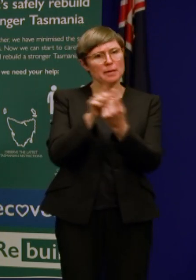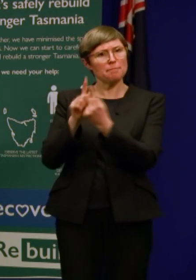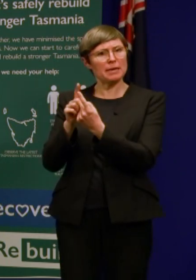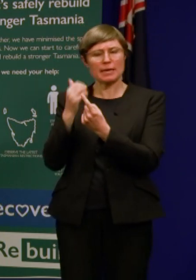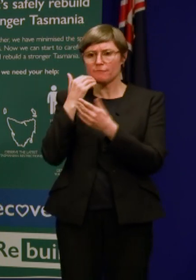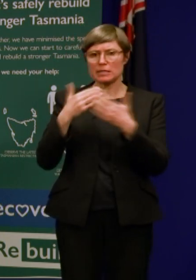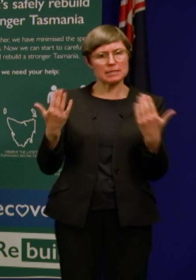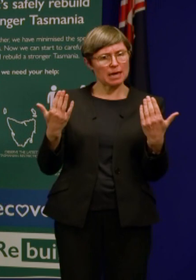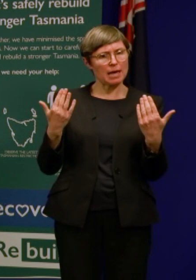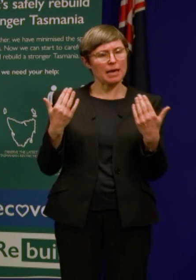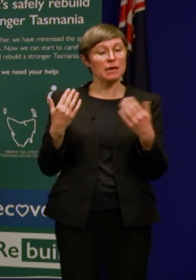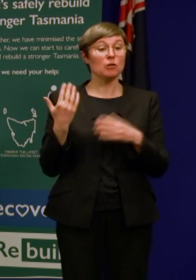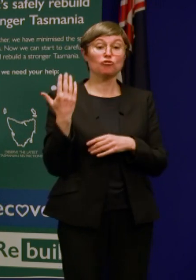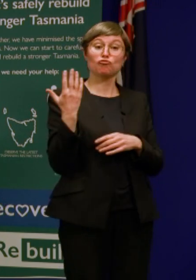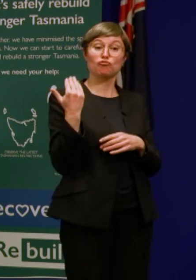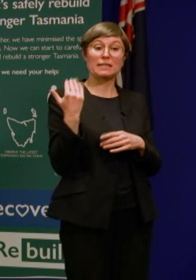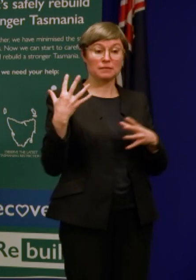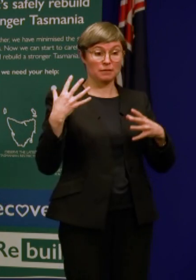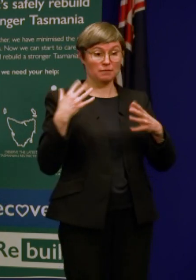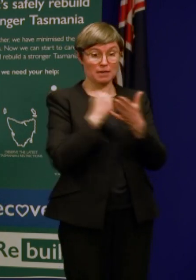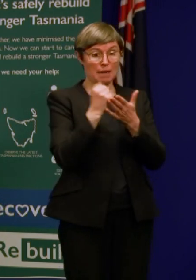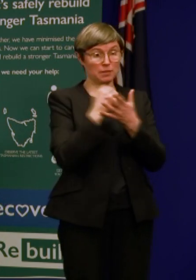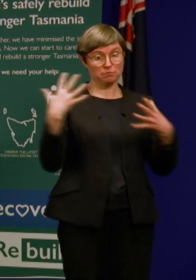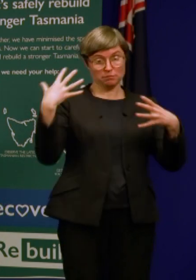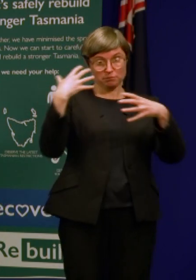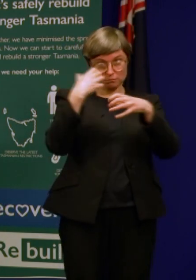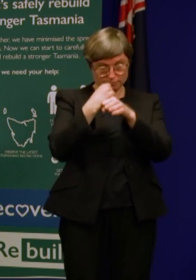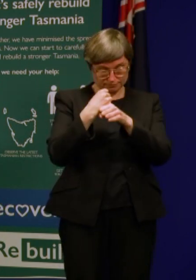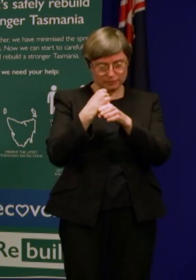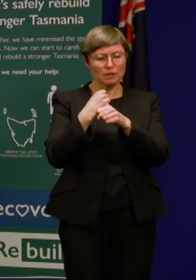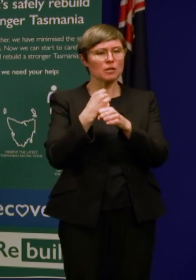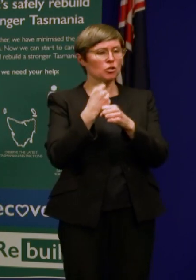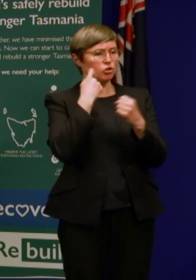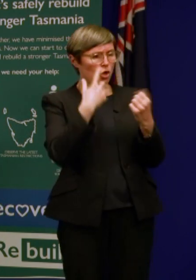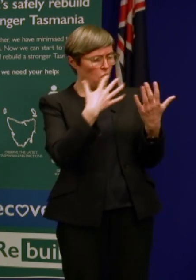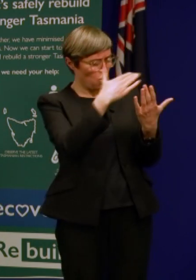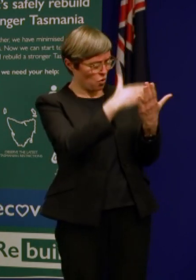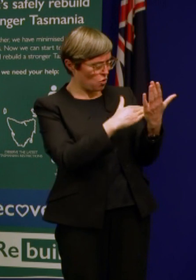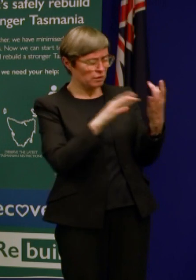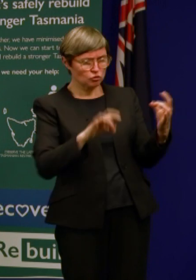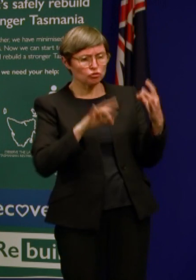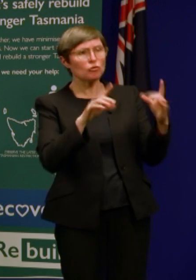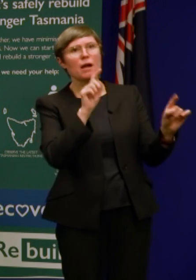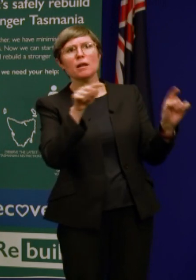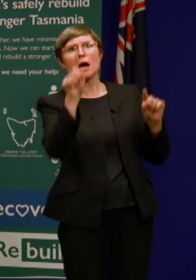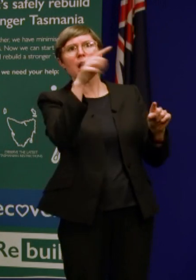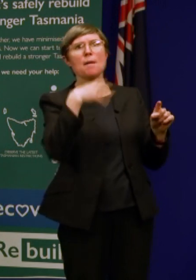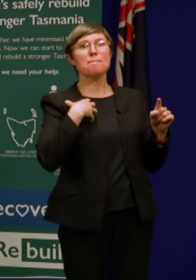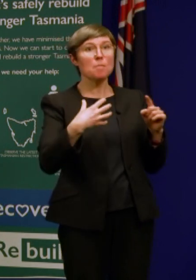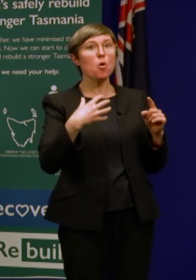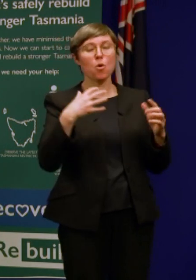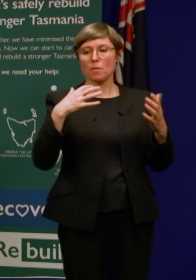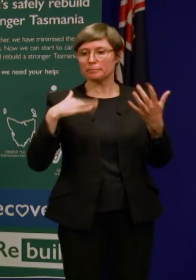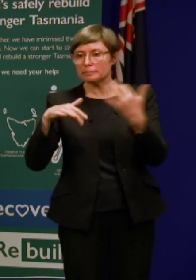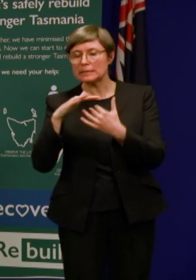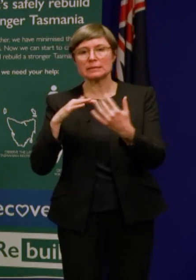over the last few weeks is that everywhere around Australia people are mixing with more people than they did